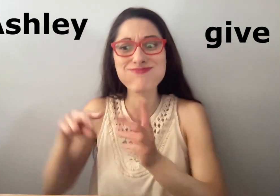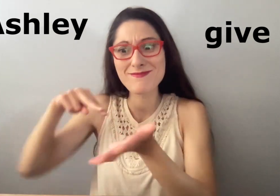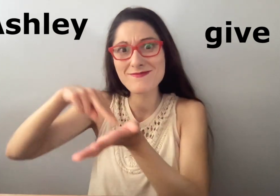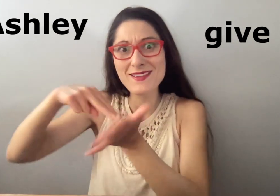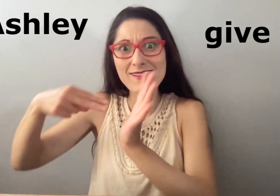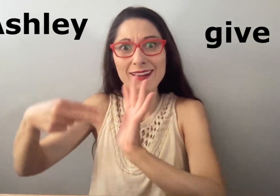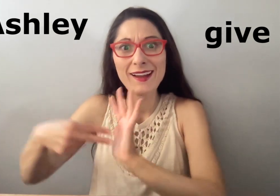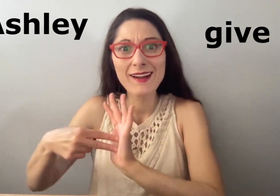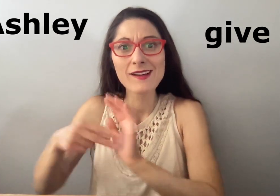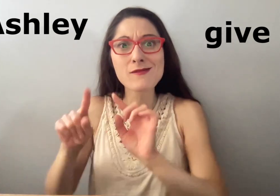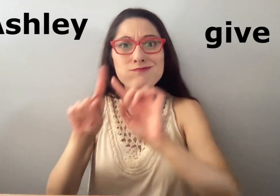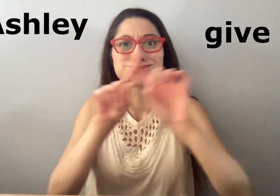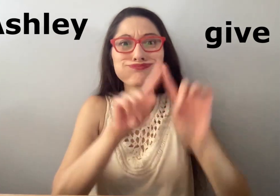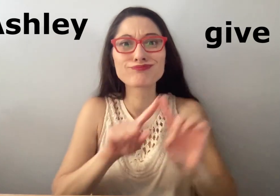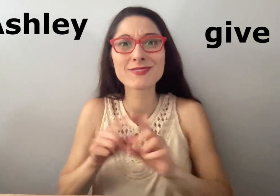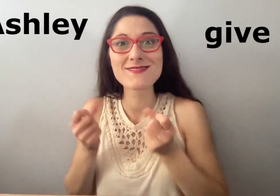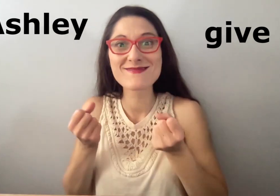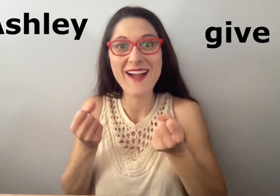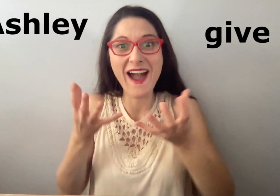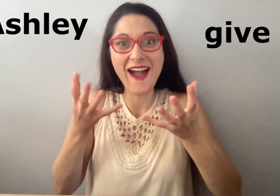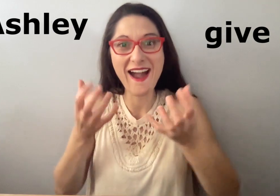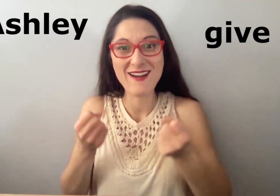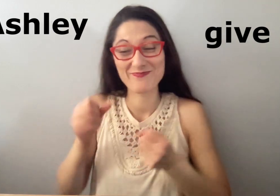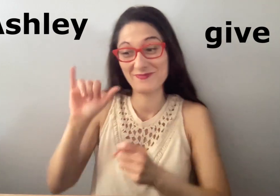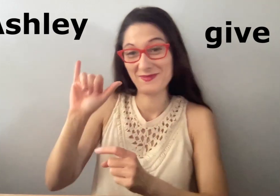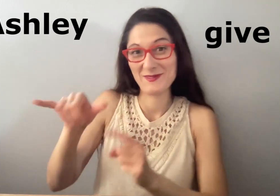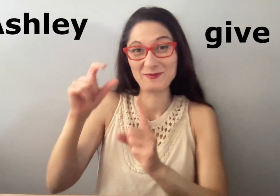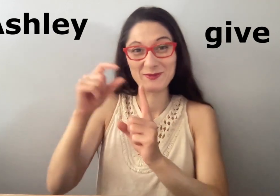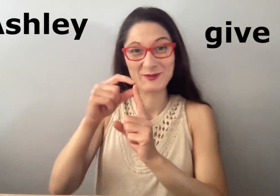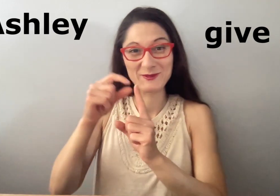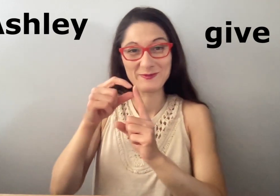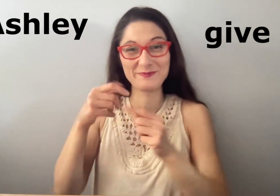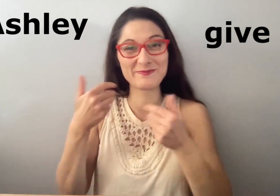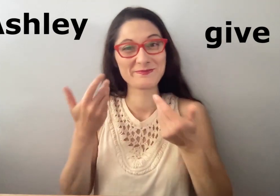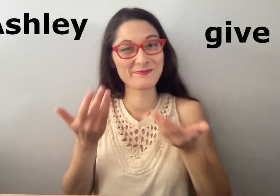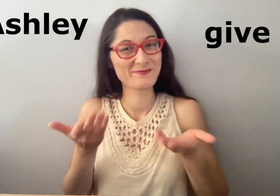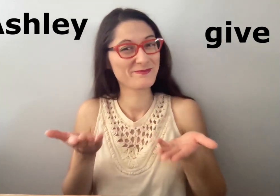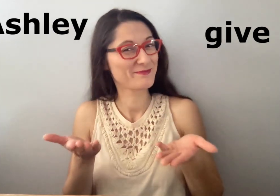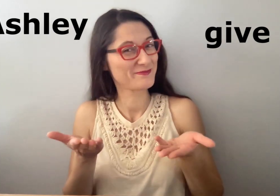There are different meanings and signs for the word give.